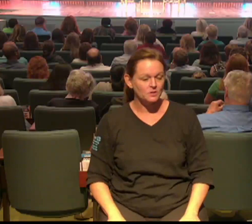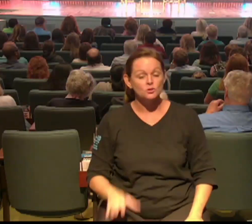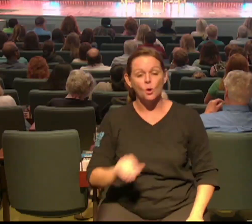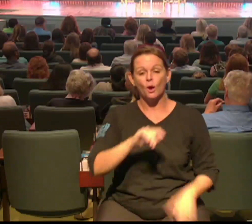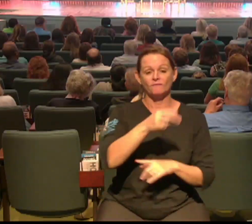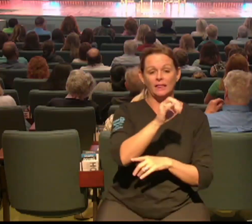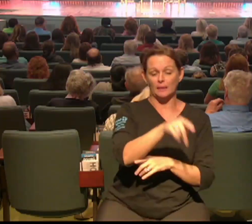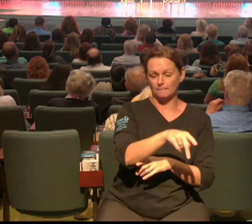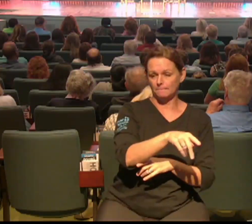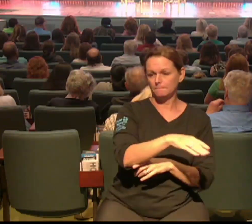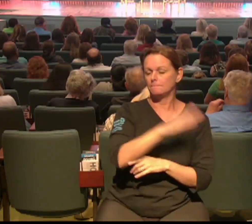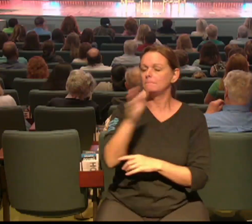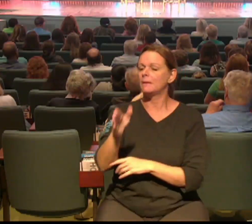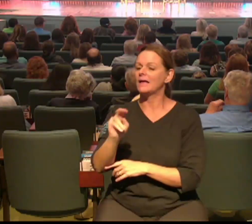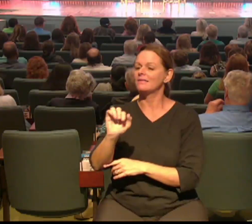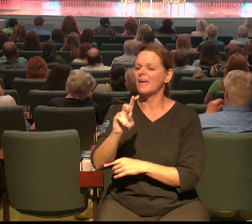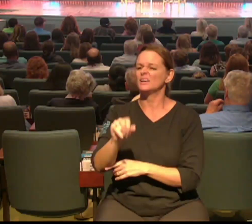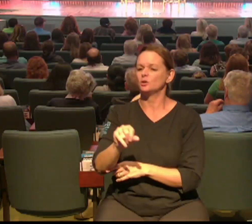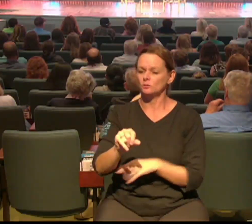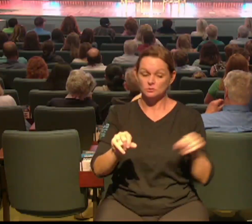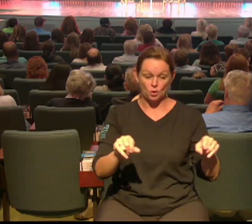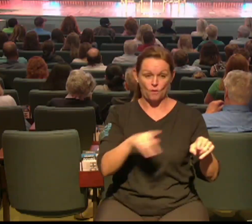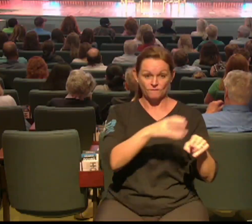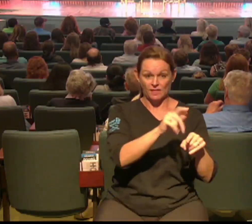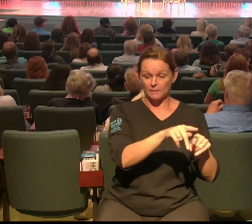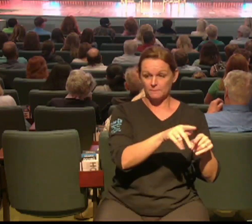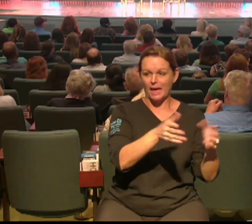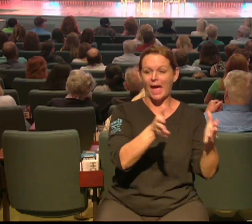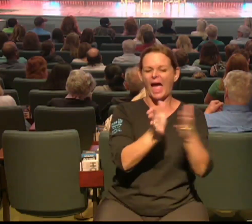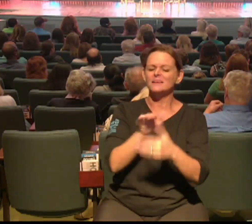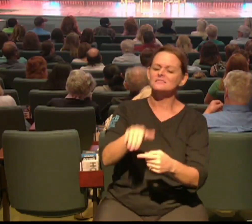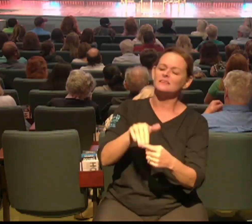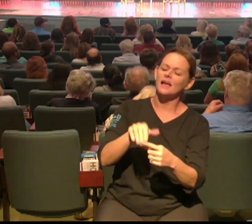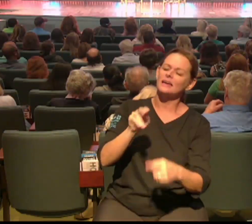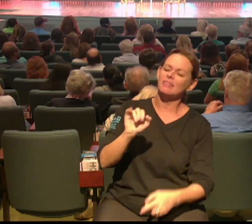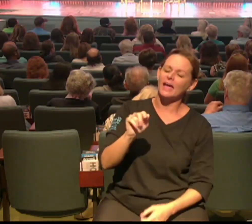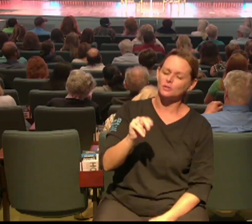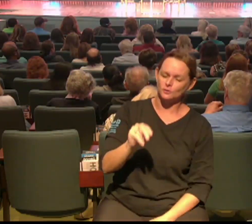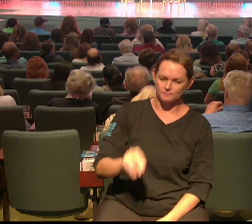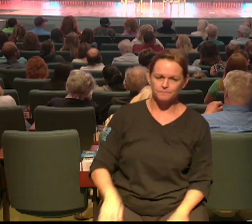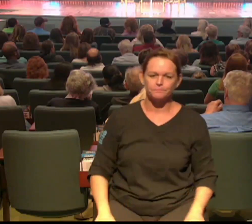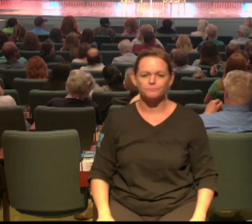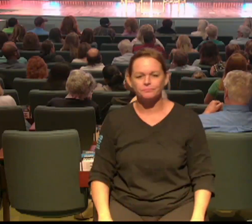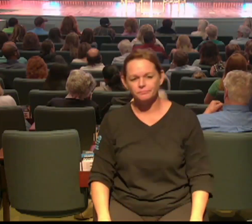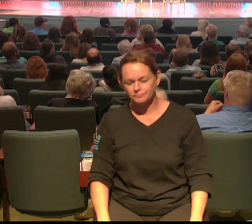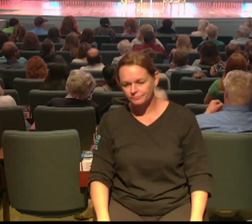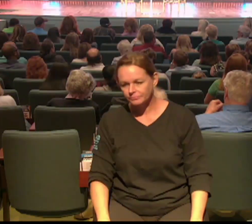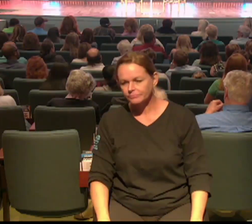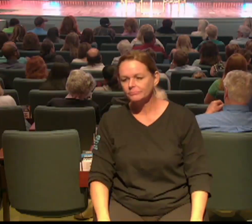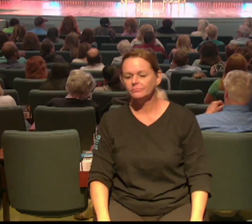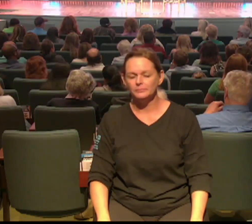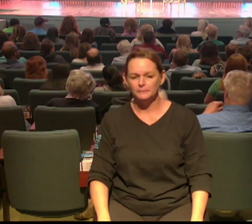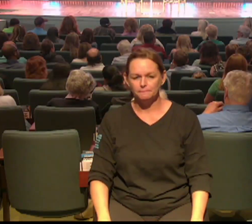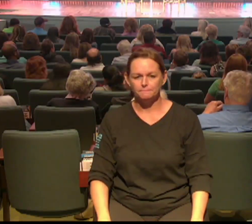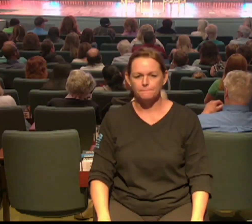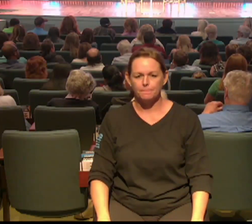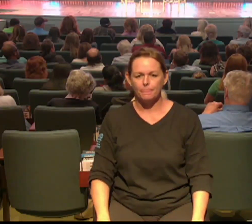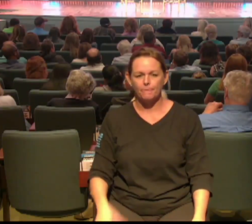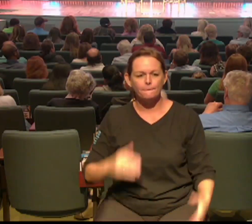Jesus and this is what it says in John 1 45 Philip found Nathaniel and told him we have found the one Moses wrote about in the law and about whom